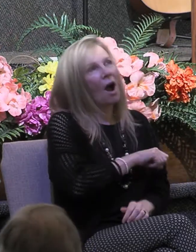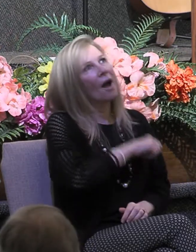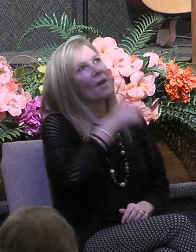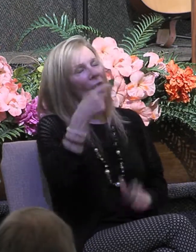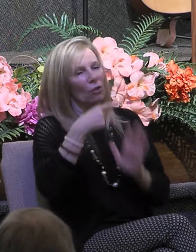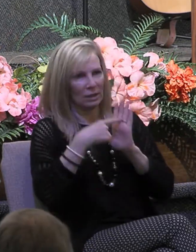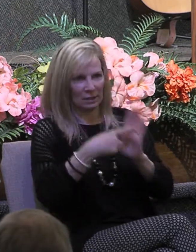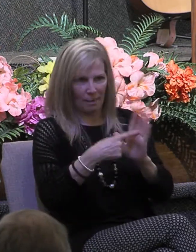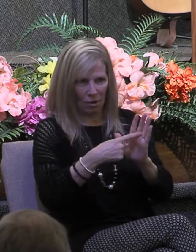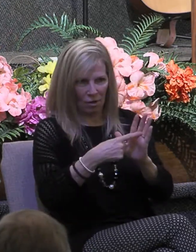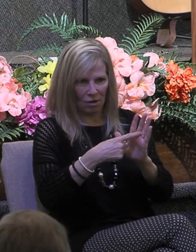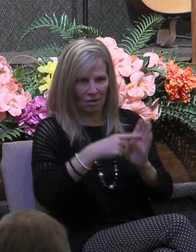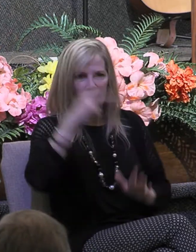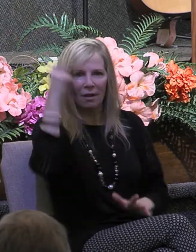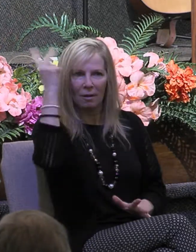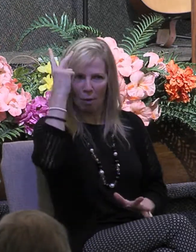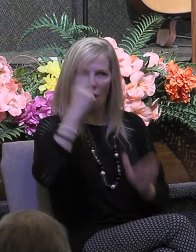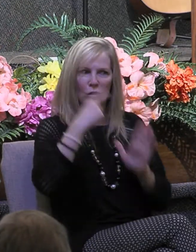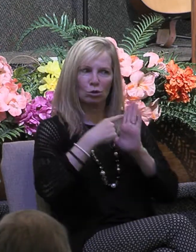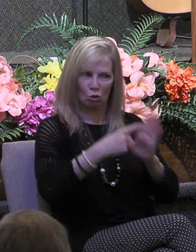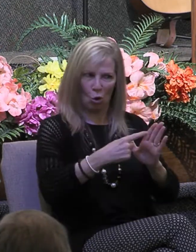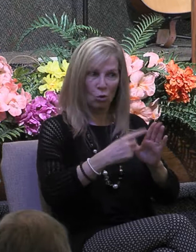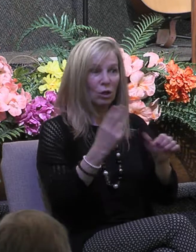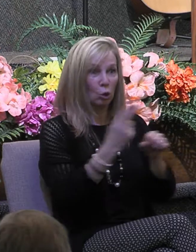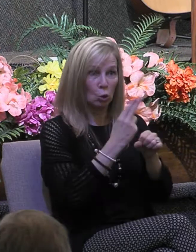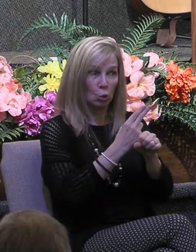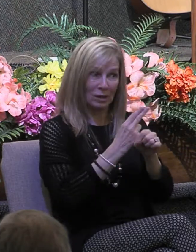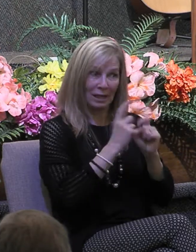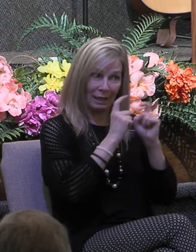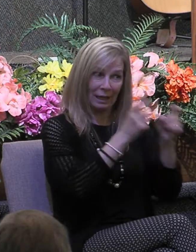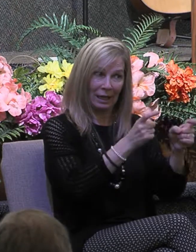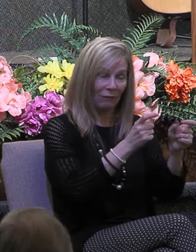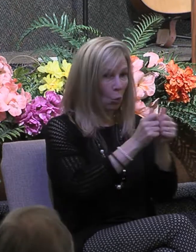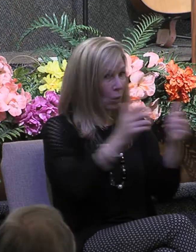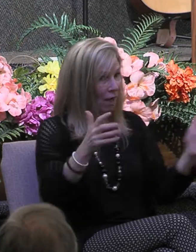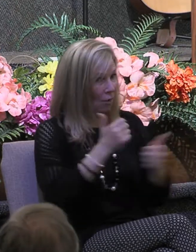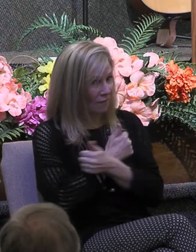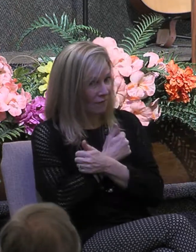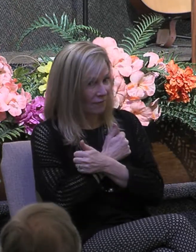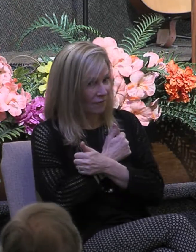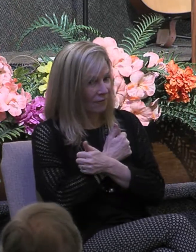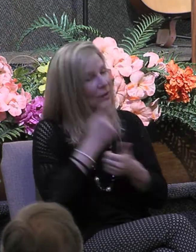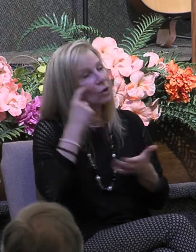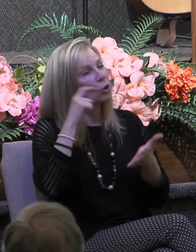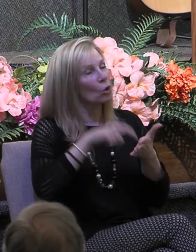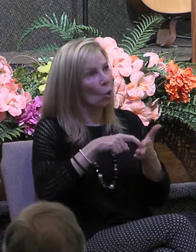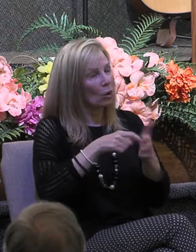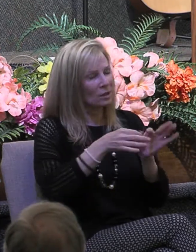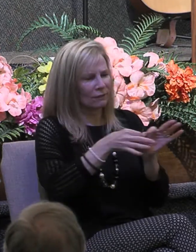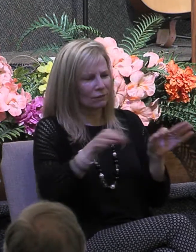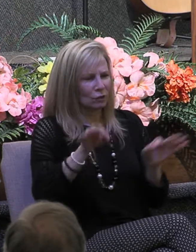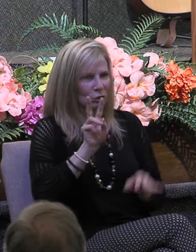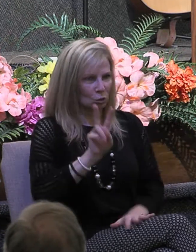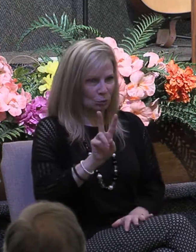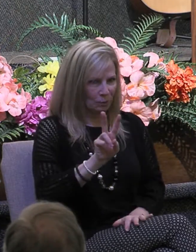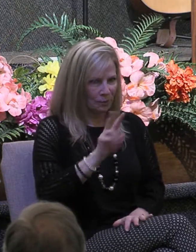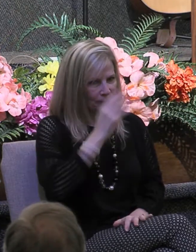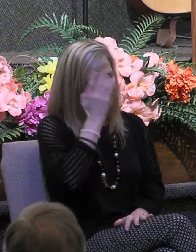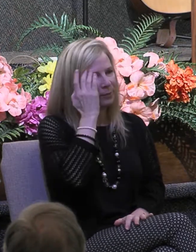using one's gifts apart from love notice what he says in verse two if I have the